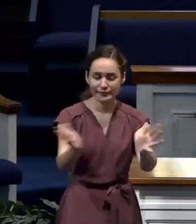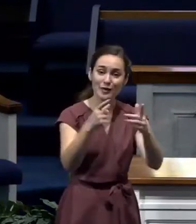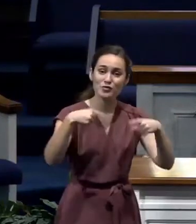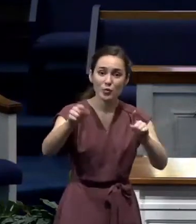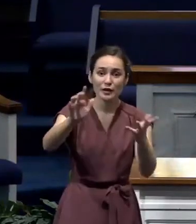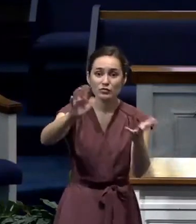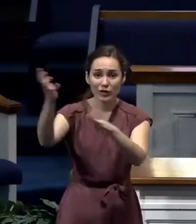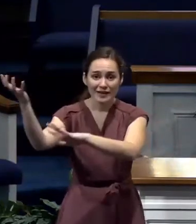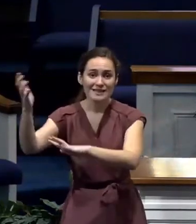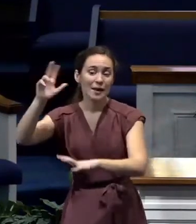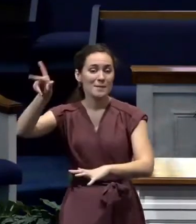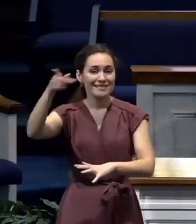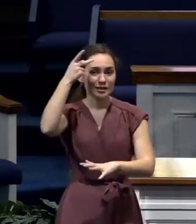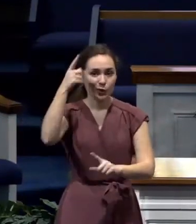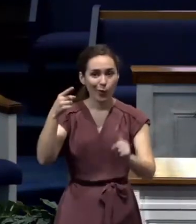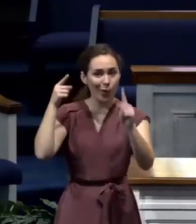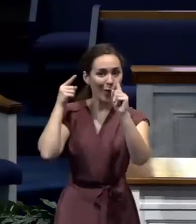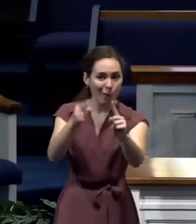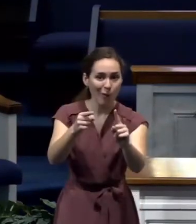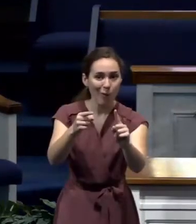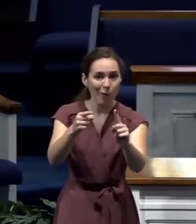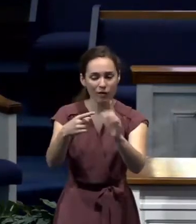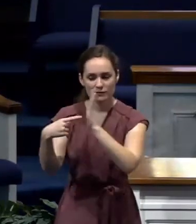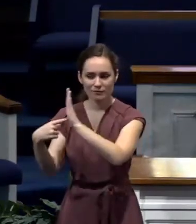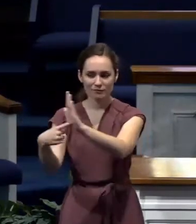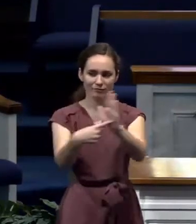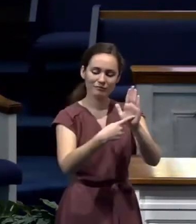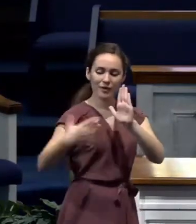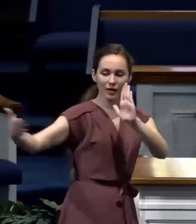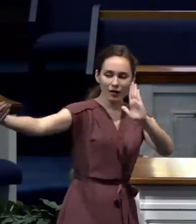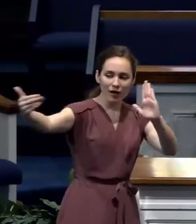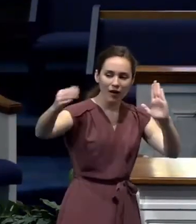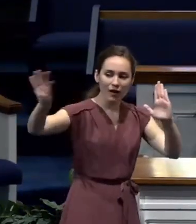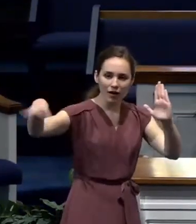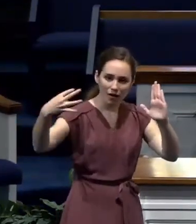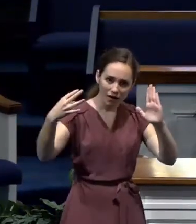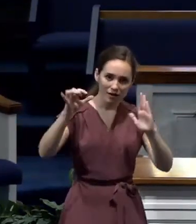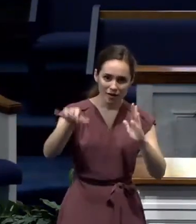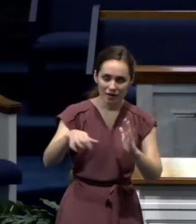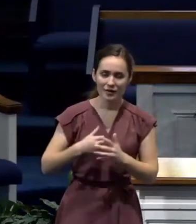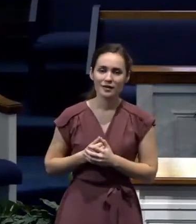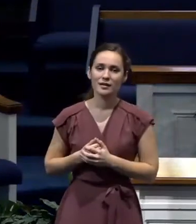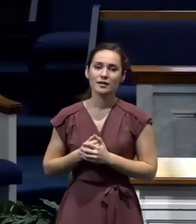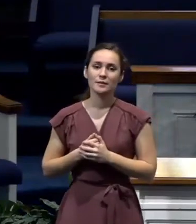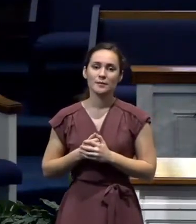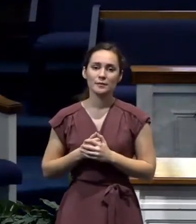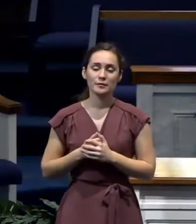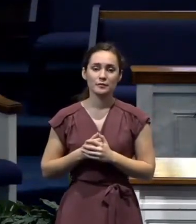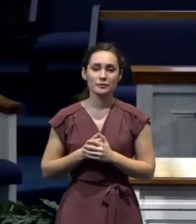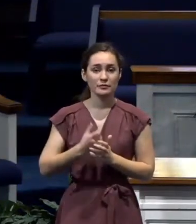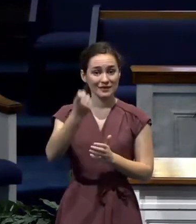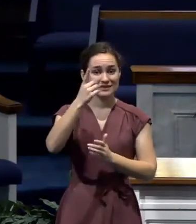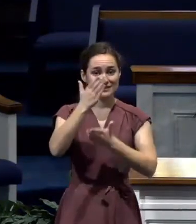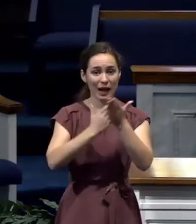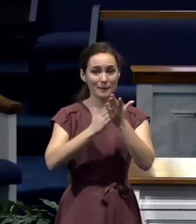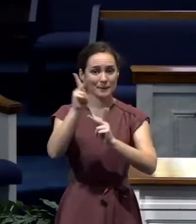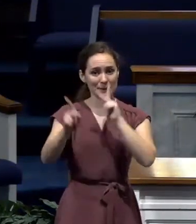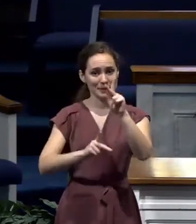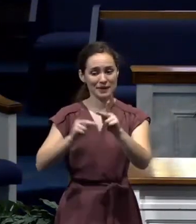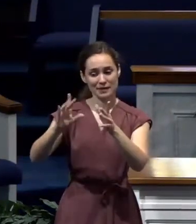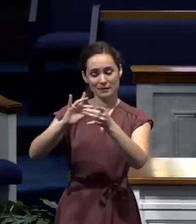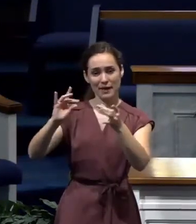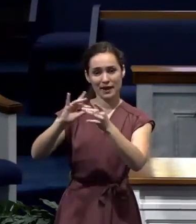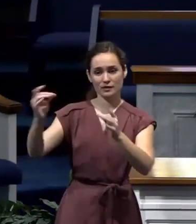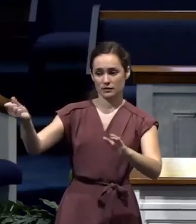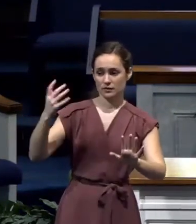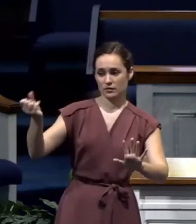agendas come to the surface. And by the way, let me just say this. You know, I have people, you know, message me and they want to